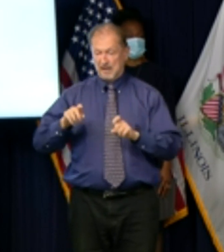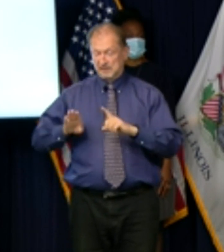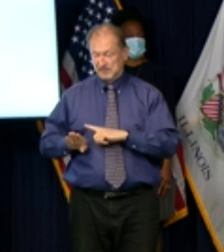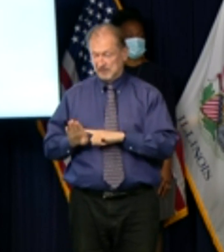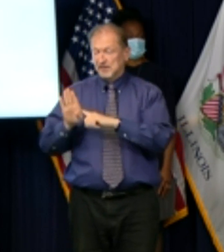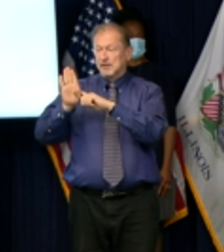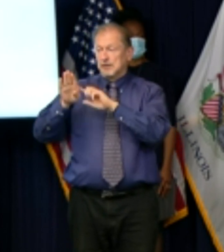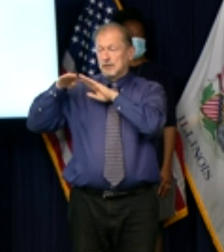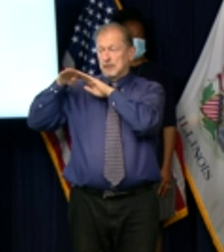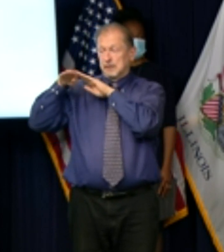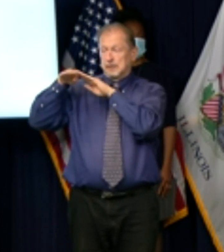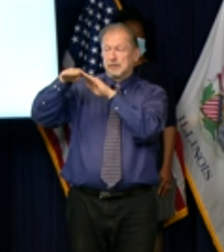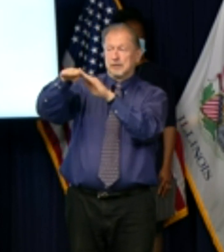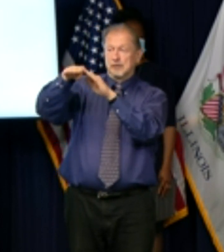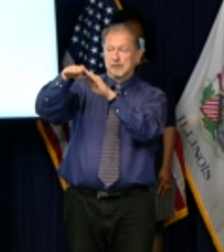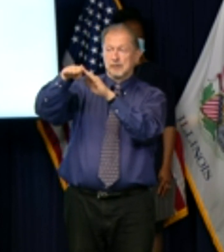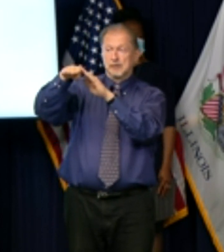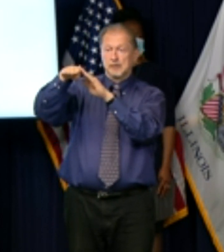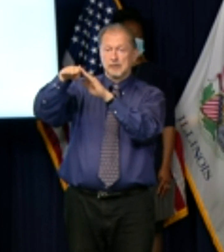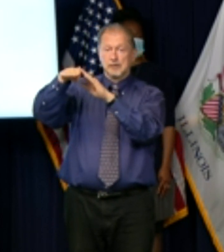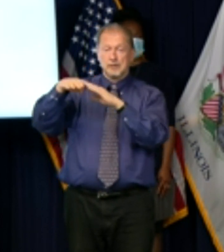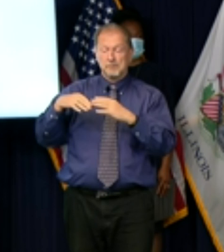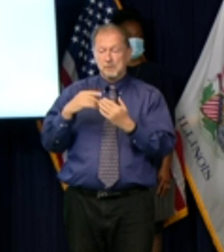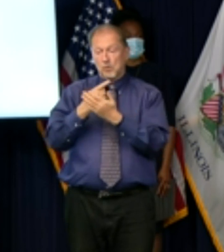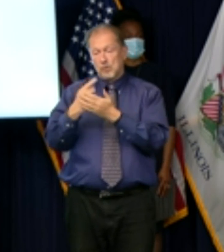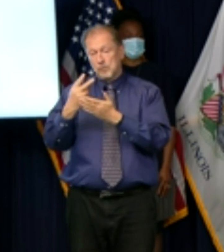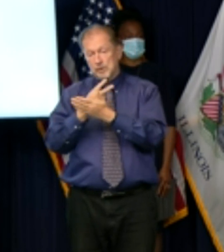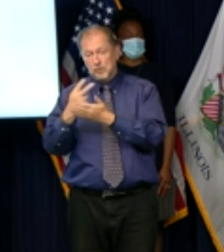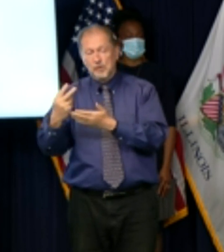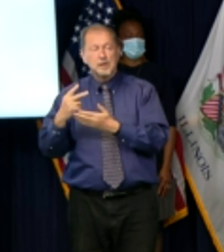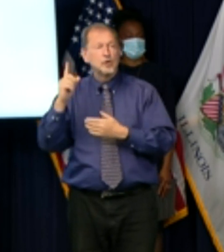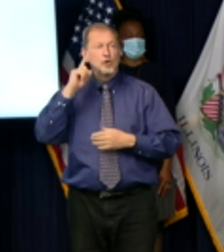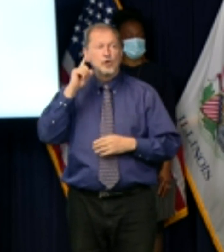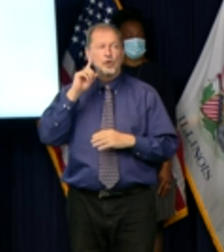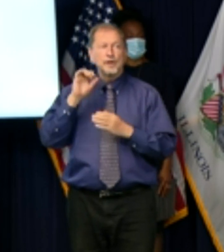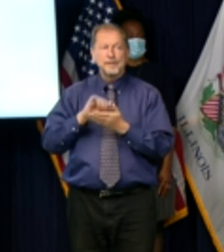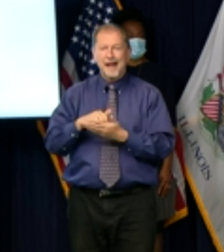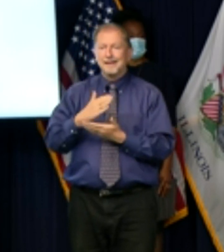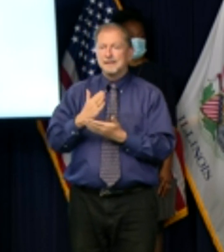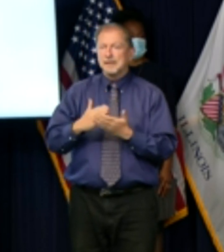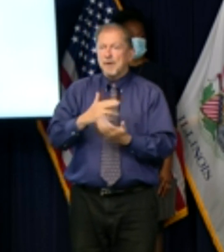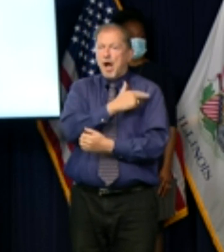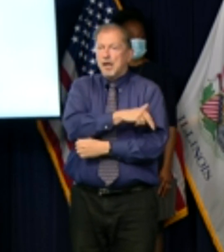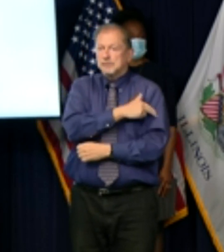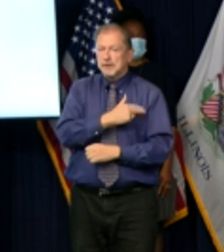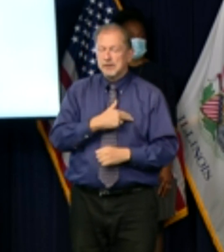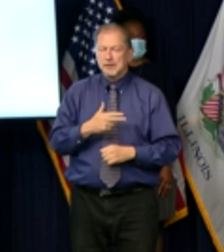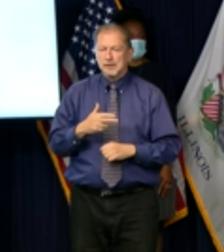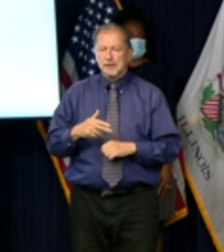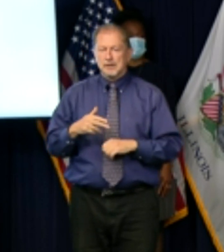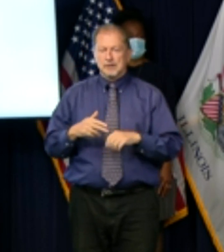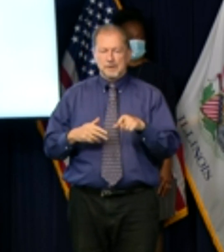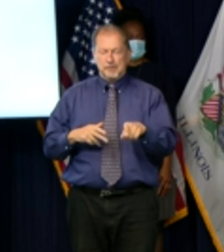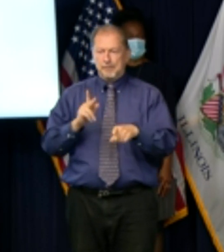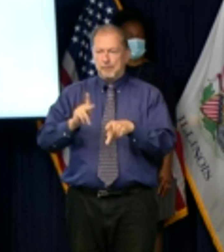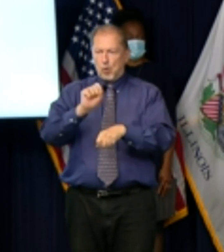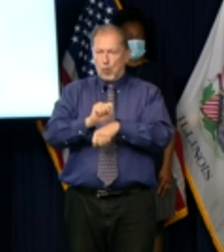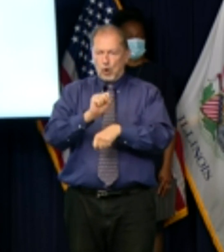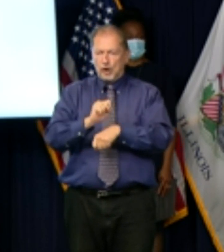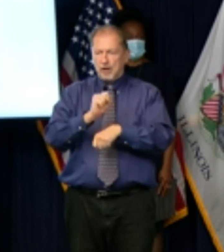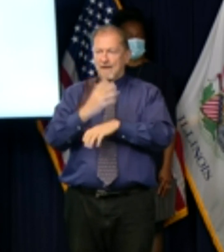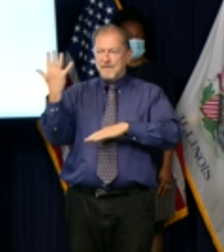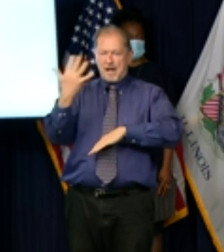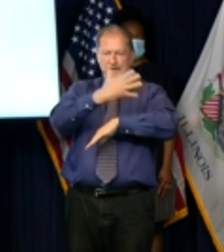is a flattening of hospitalizations in the next few weeks we're hearing from hospitals that workers are being asked to come in on their days off they're working